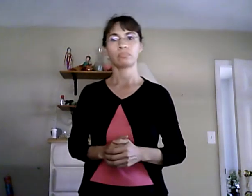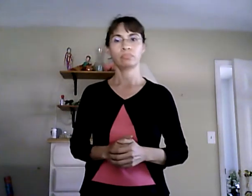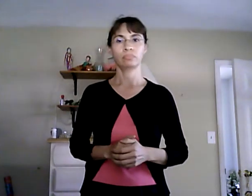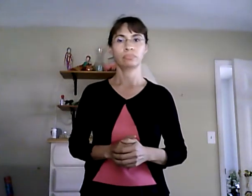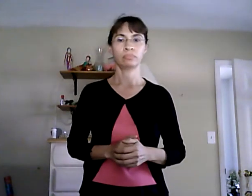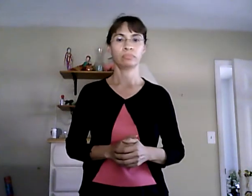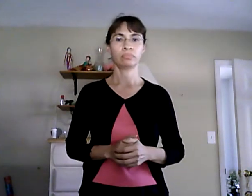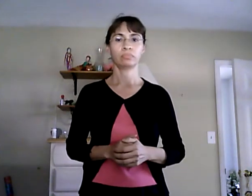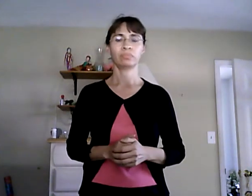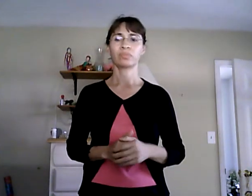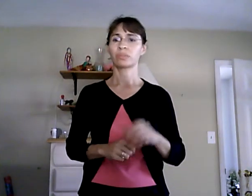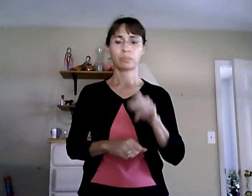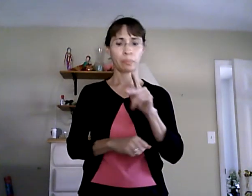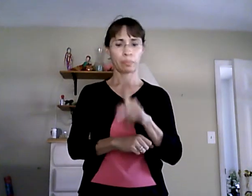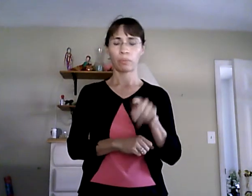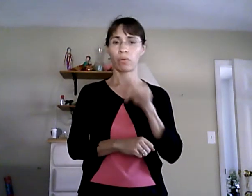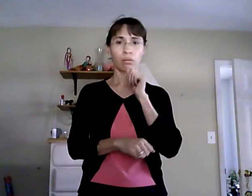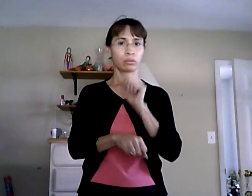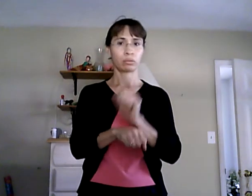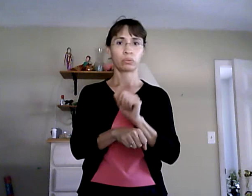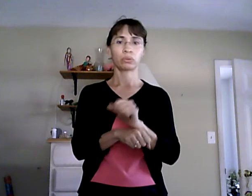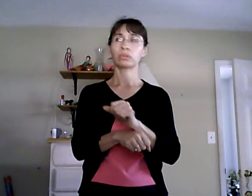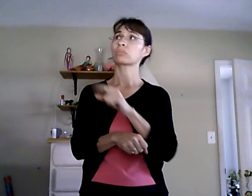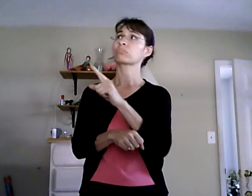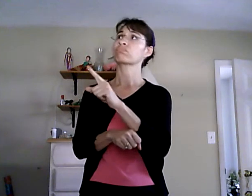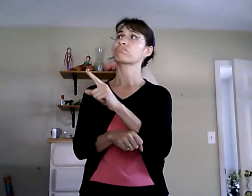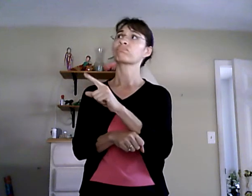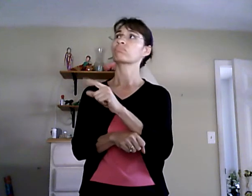coming up I don't know what's going on